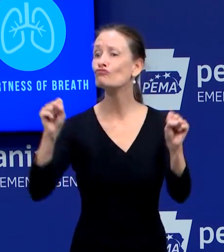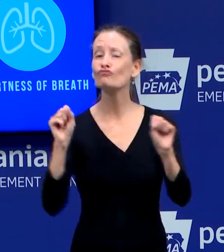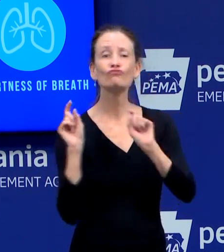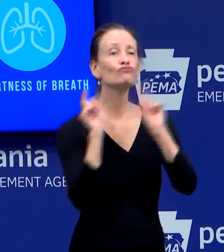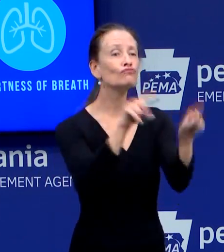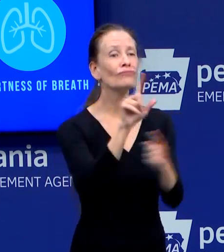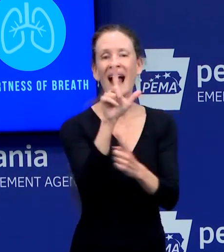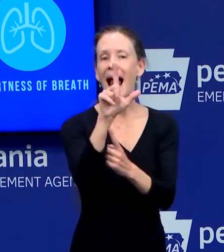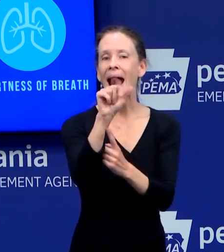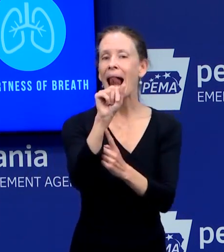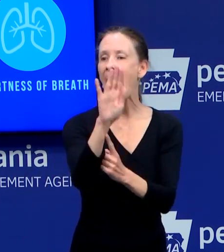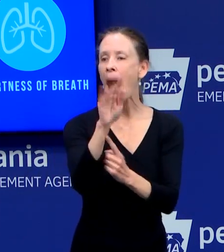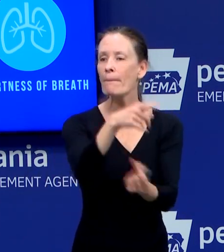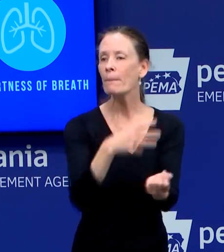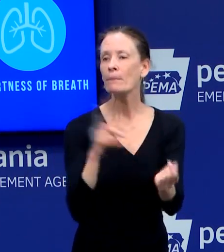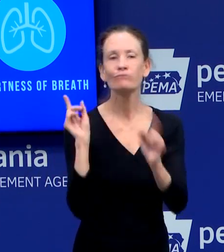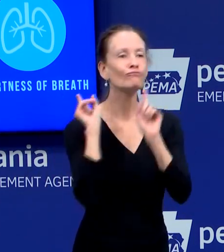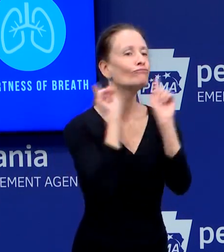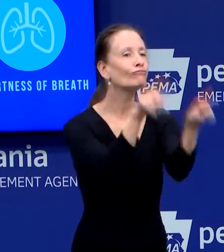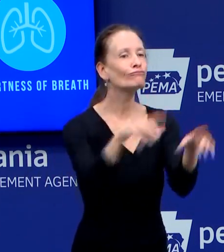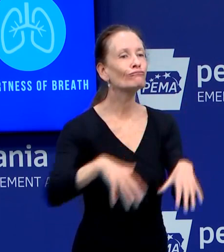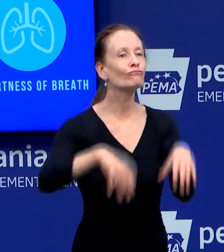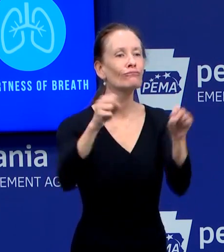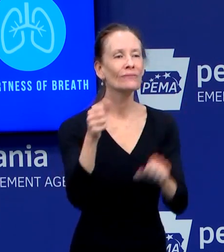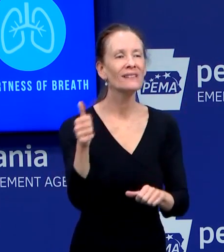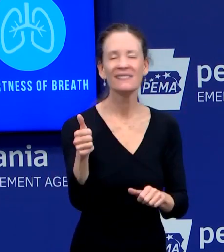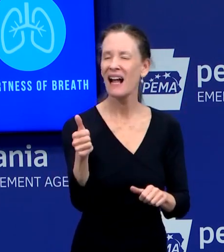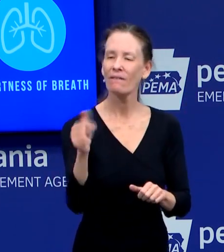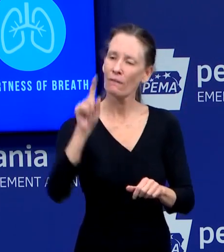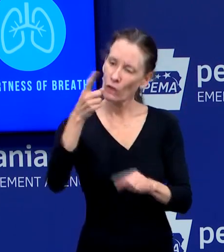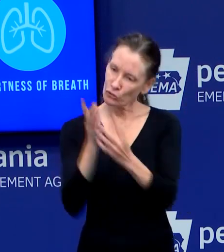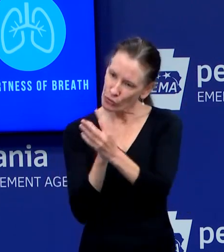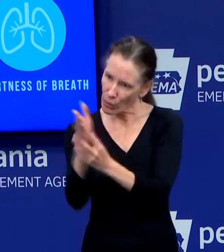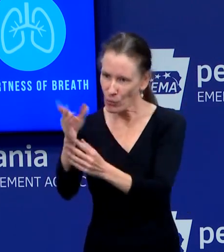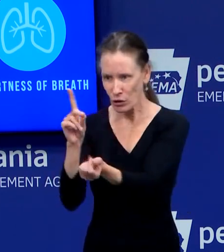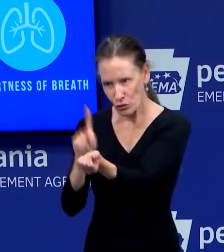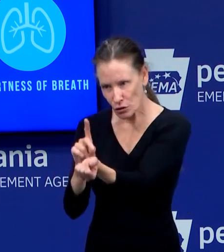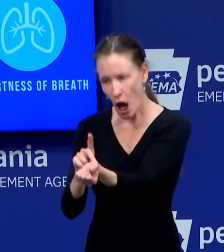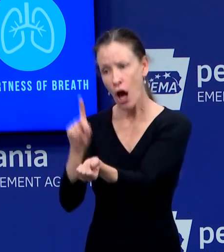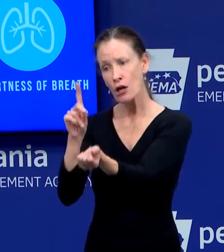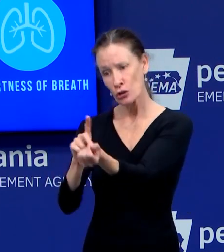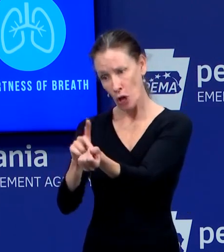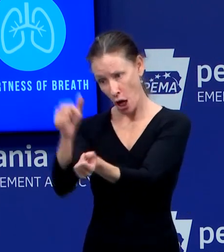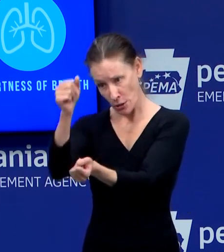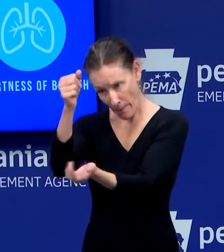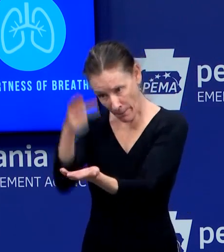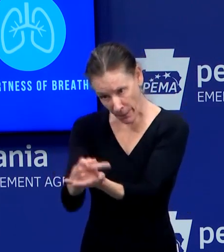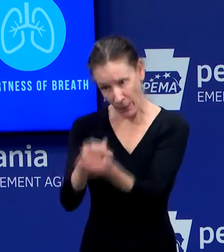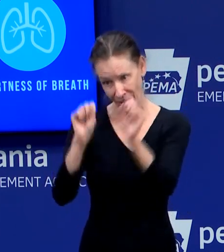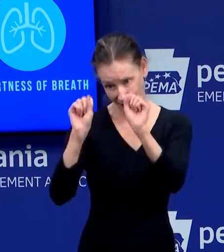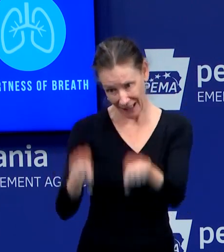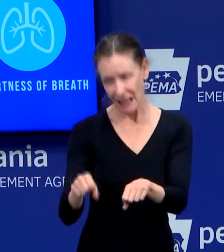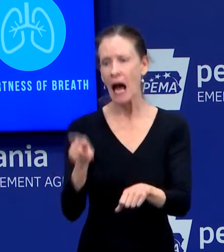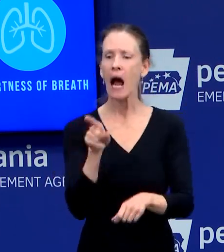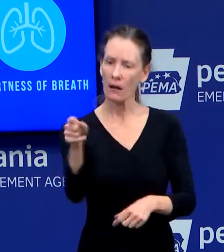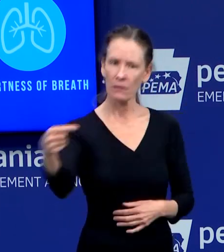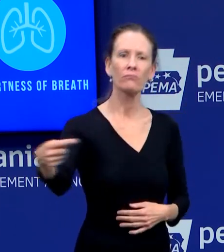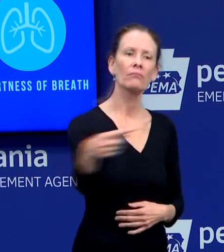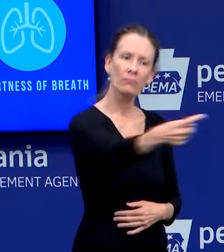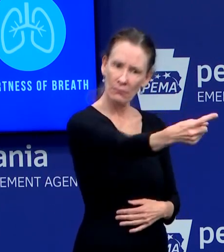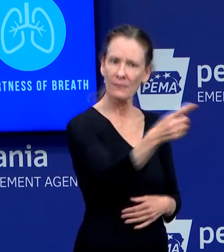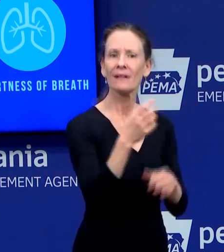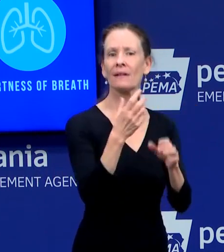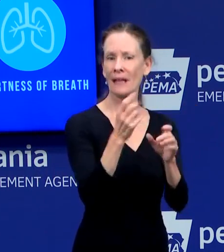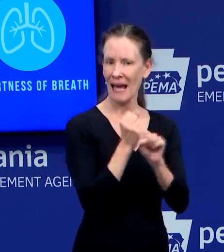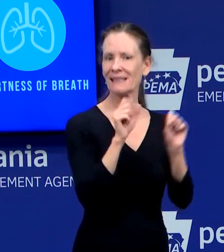should be tested, they can test them. The other thing you have to remember is when you do population-based testing, a negative test doesn't mean they're negative, right? If you